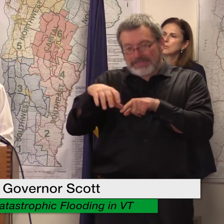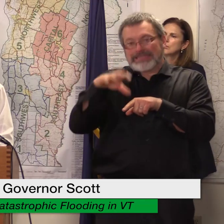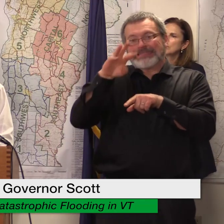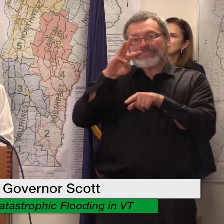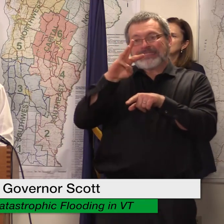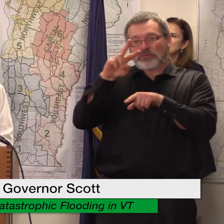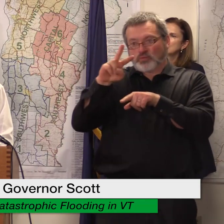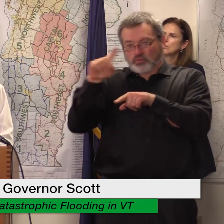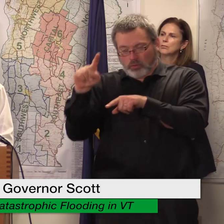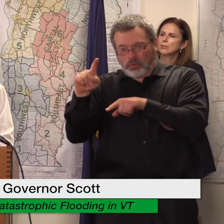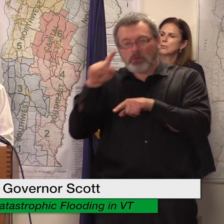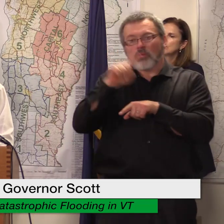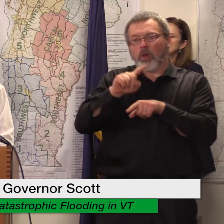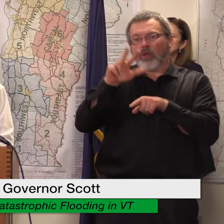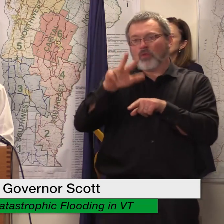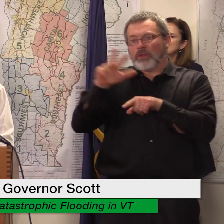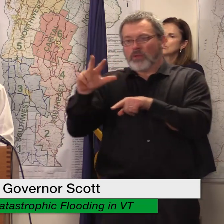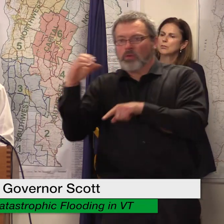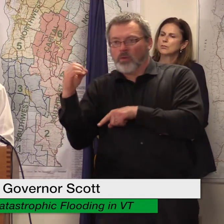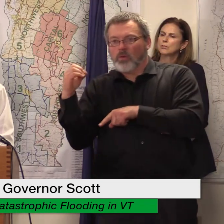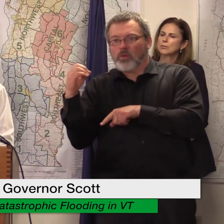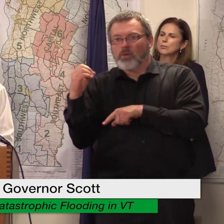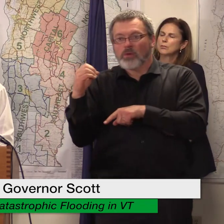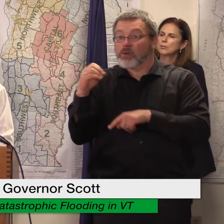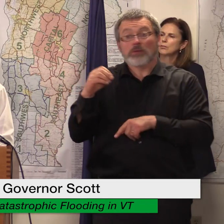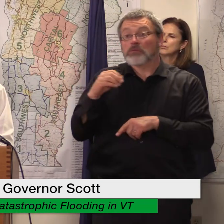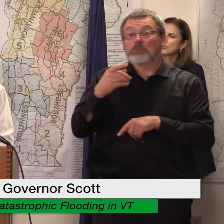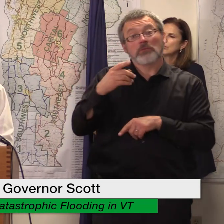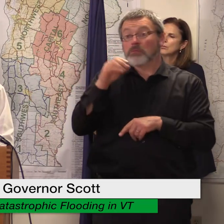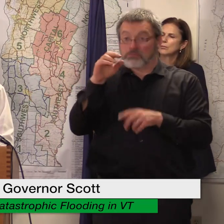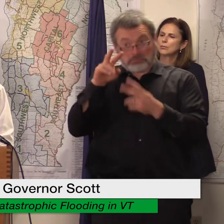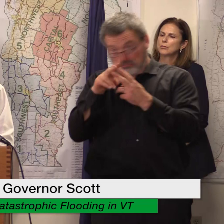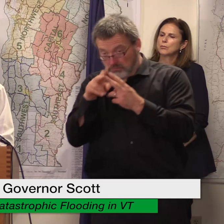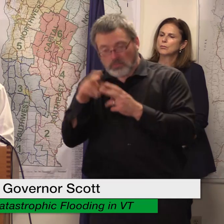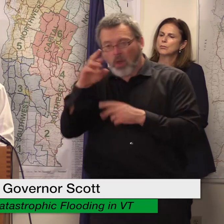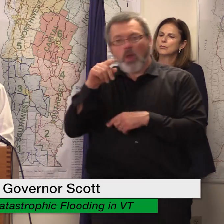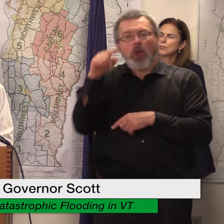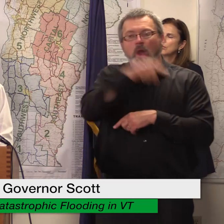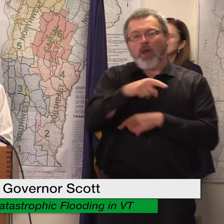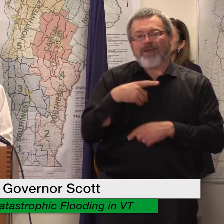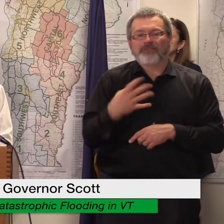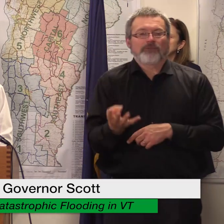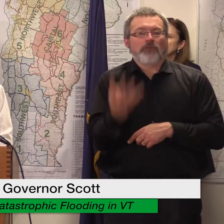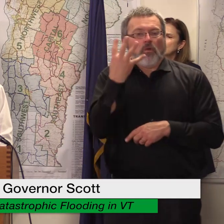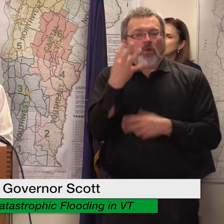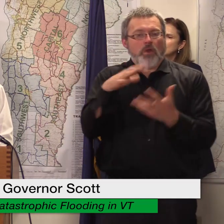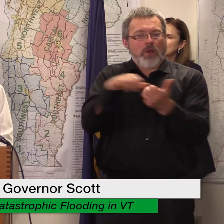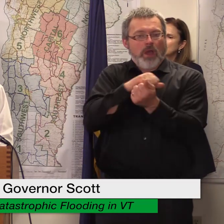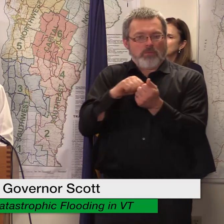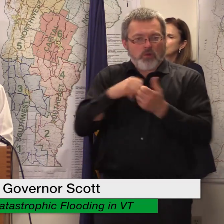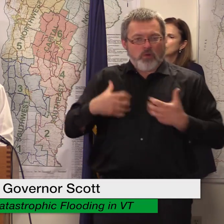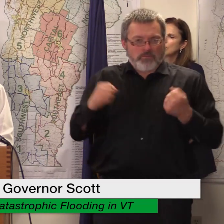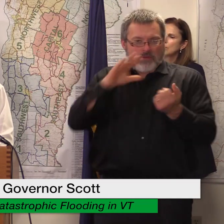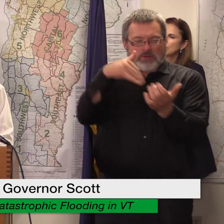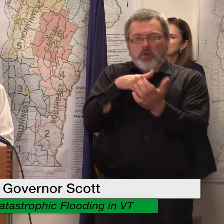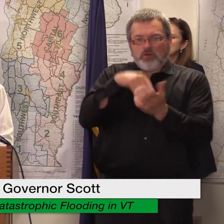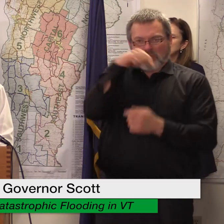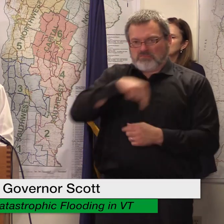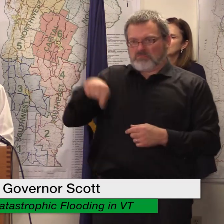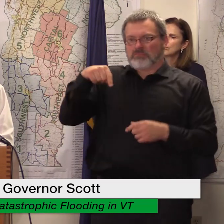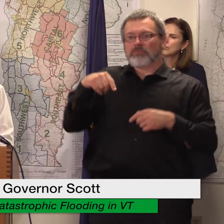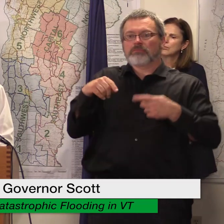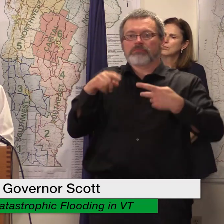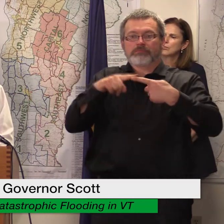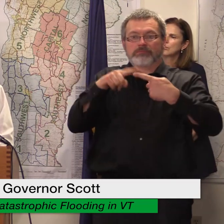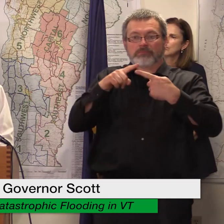go and visit us at one of our four disaster recovery centers centers we have disaster recovery centers now in